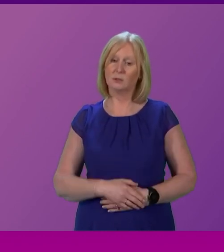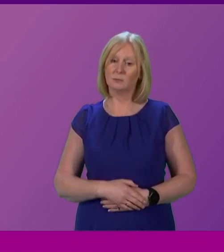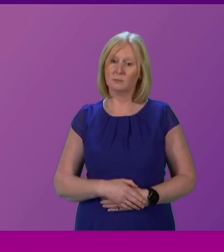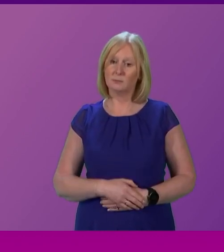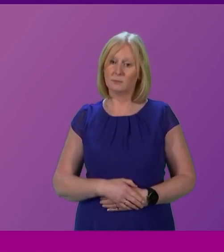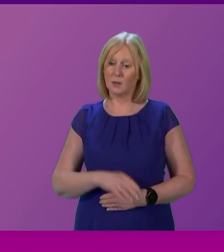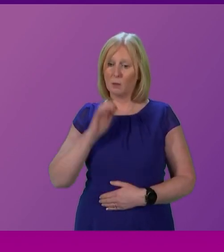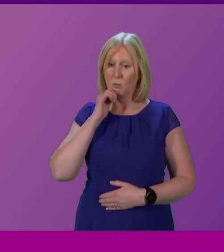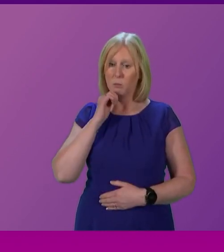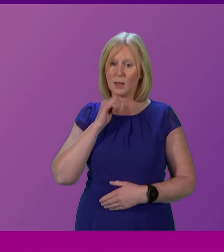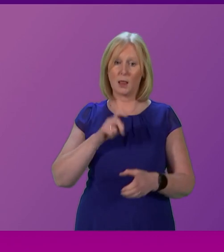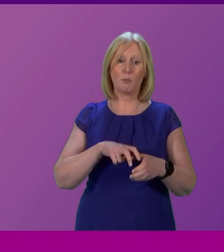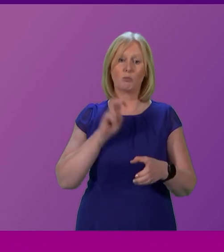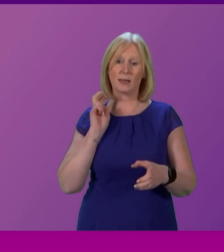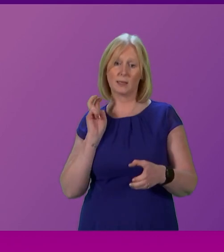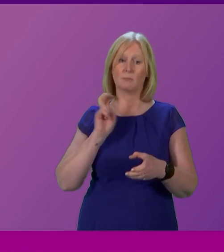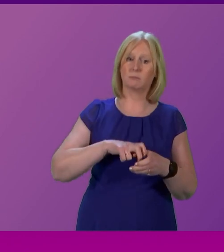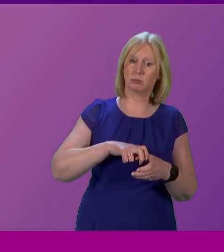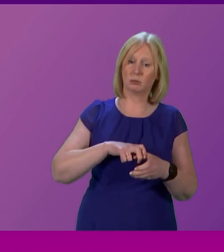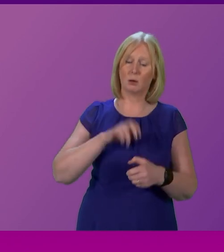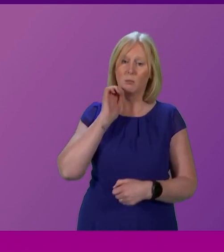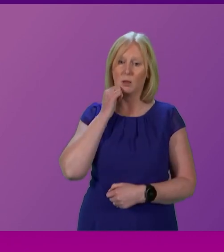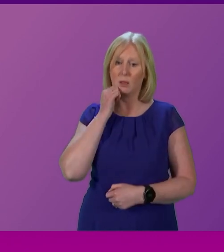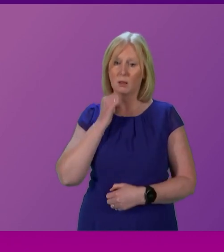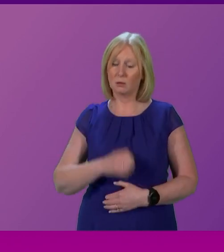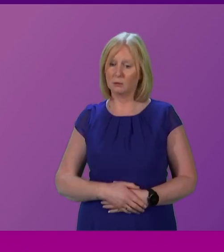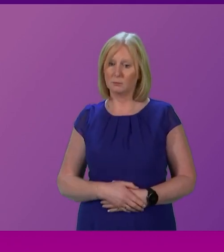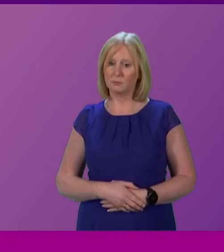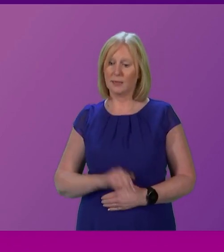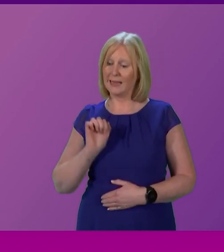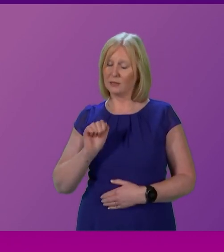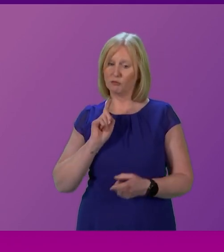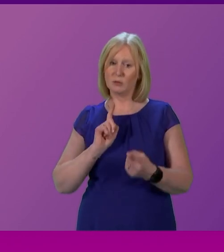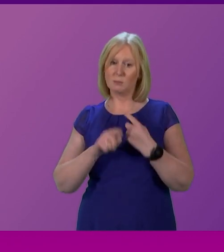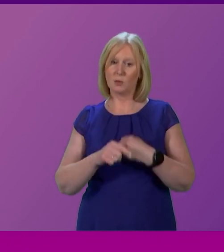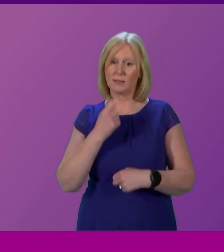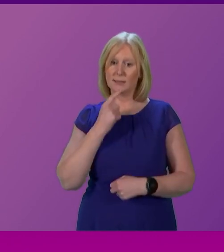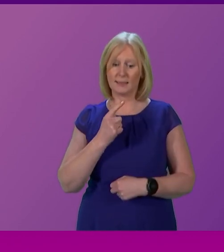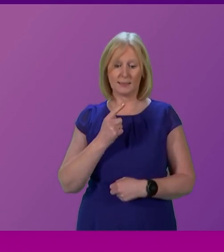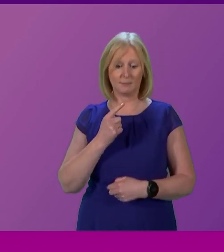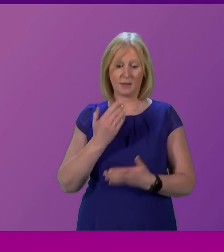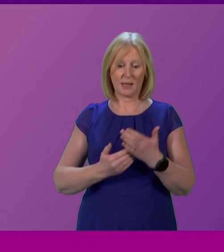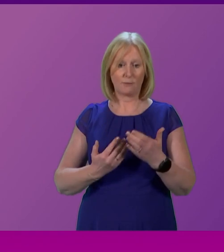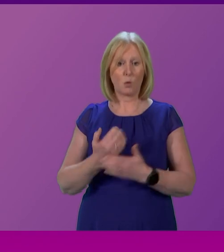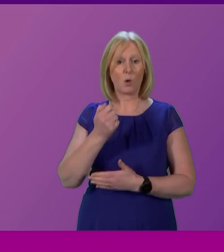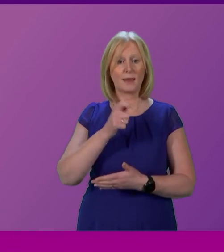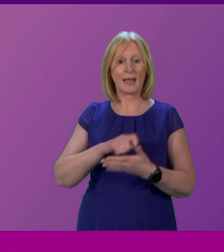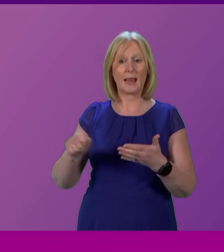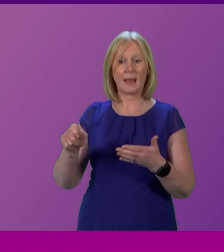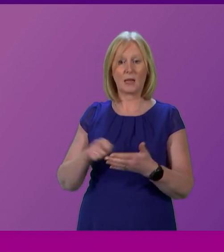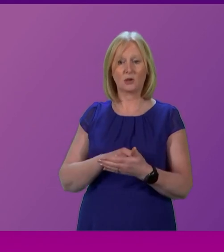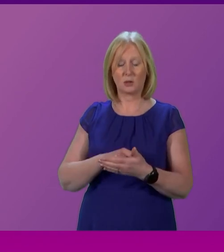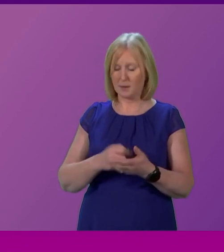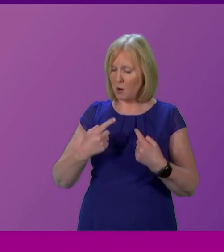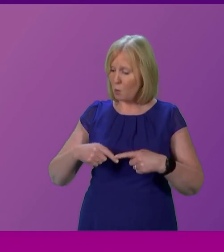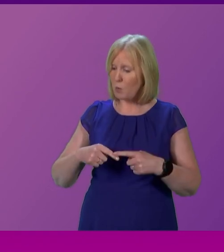simply reverse the Brexit decision. Now, his response to that point was that they didn't win the election, but, President Officer, we did.